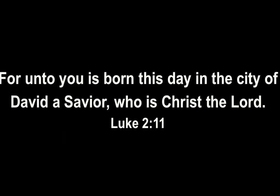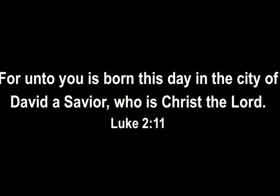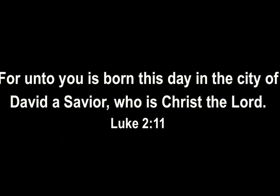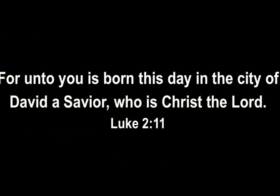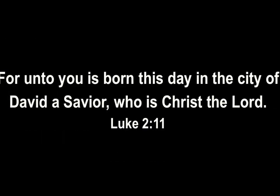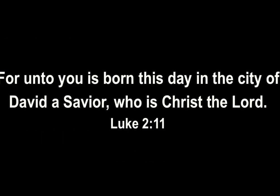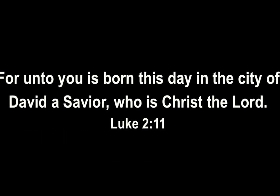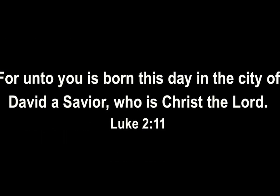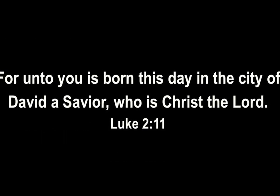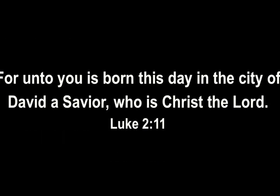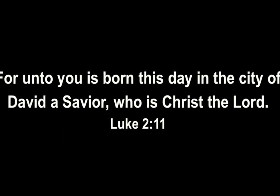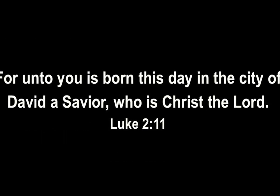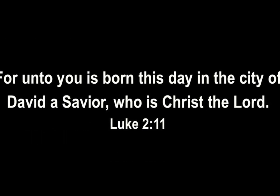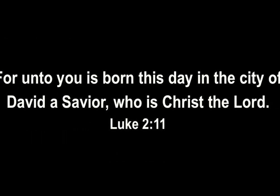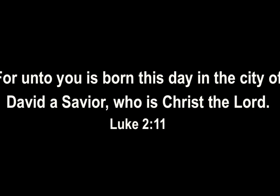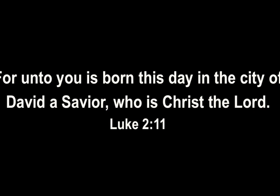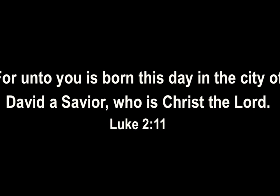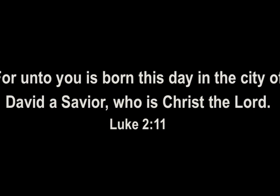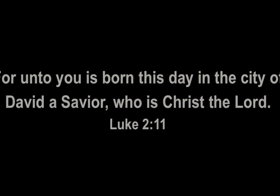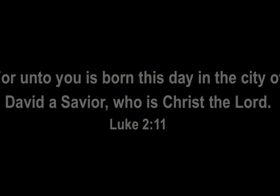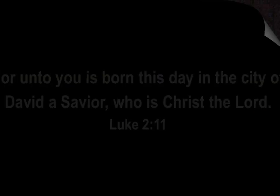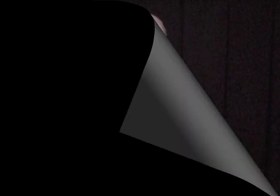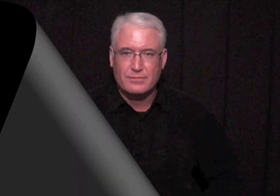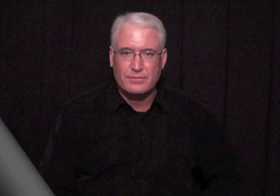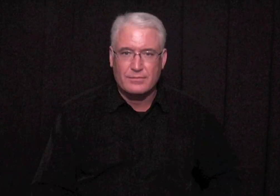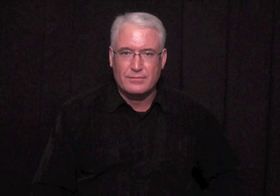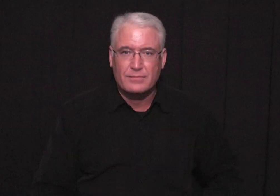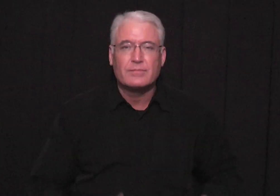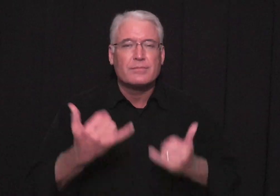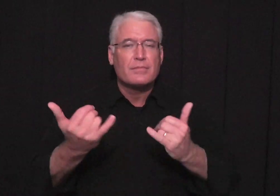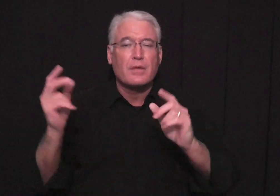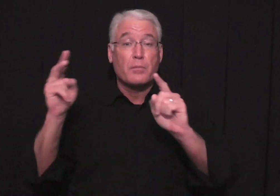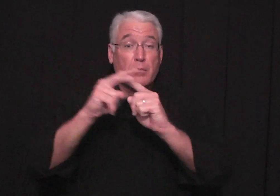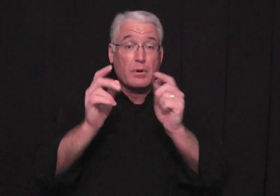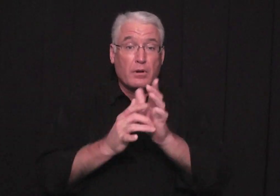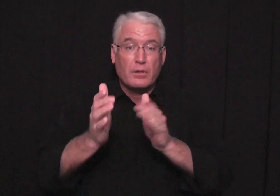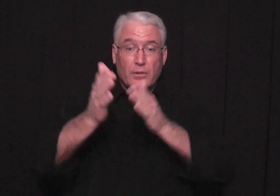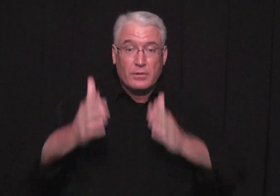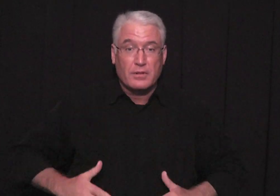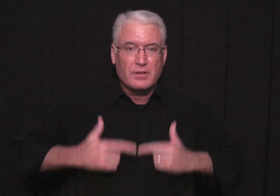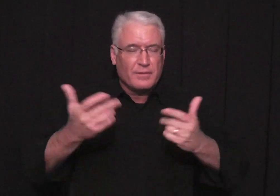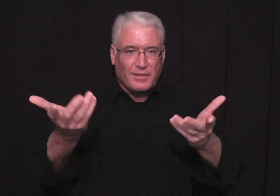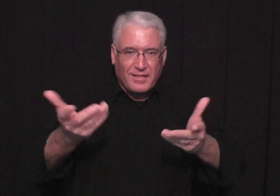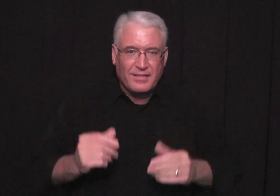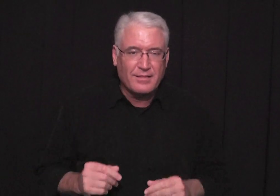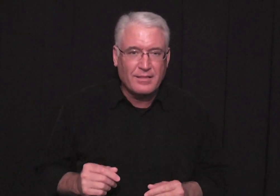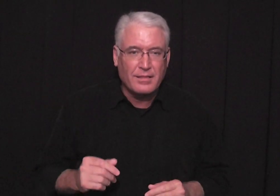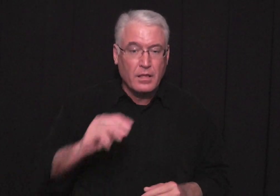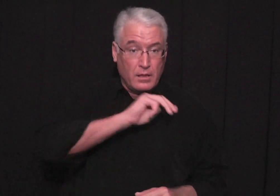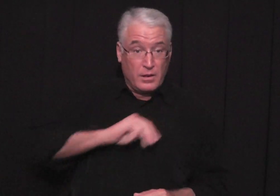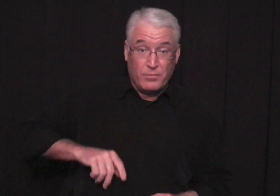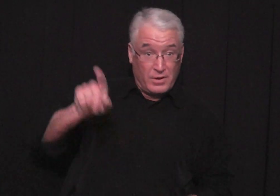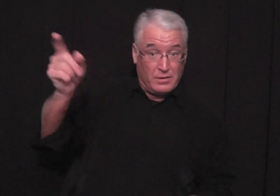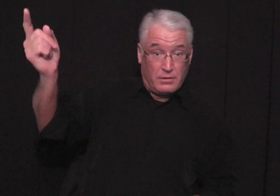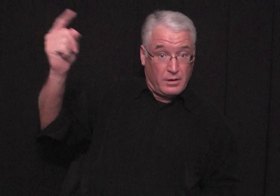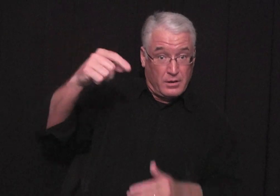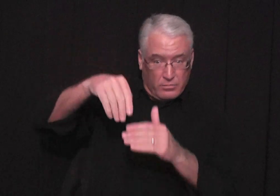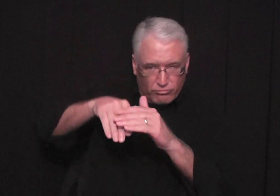day in the city of david a savior who is christ the lord now let's apply this to our christian life the